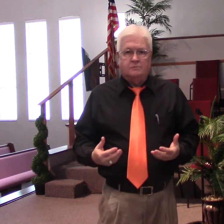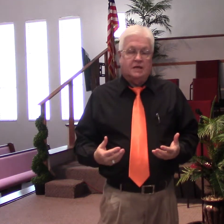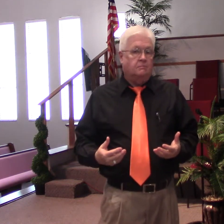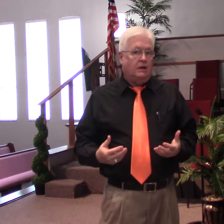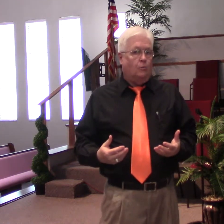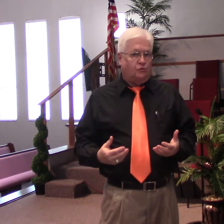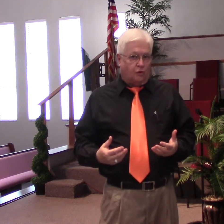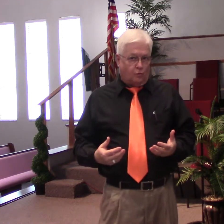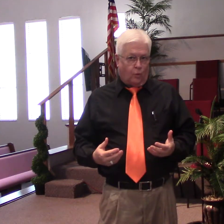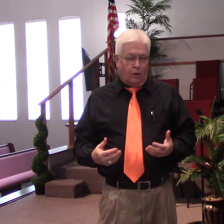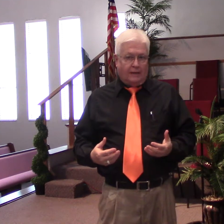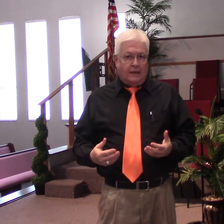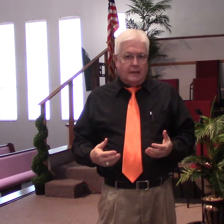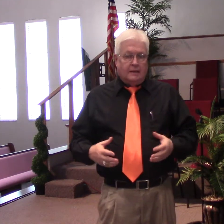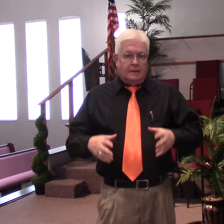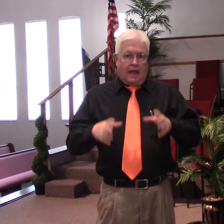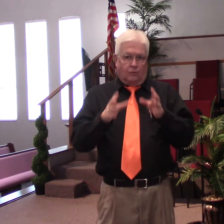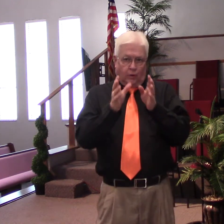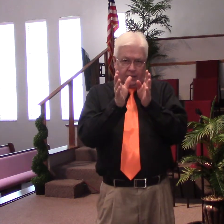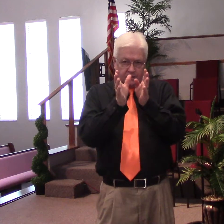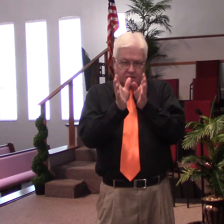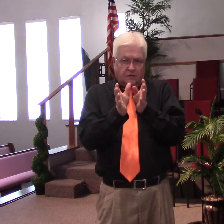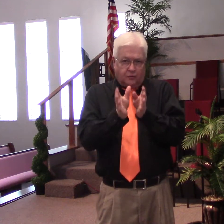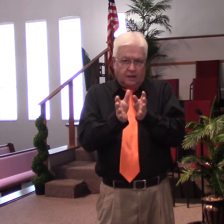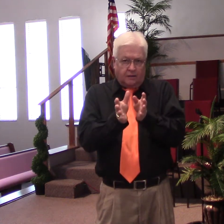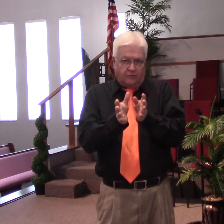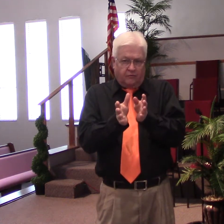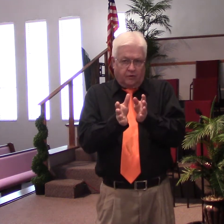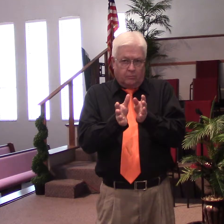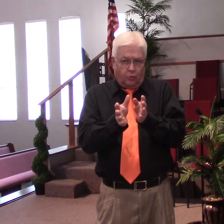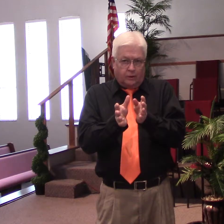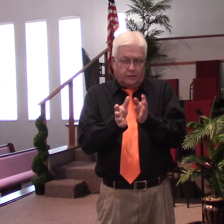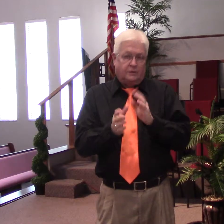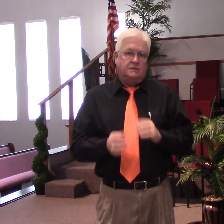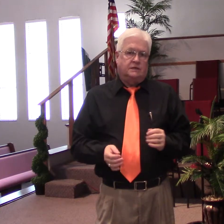can be almost overwhelming, and we can tend to forget very, very important little details.